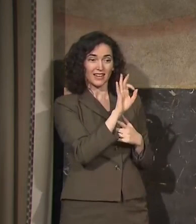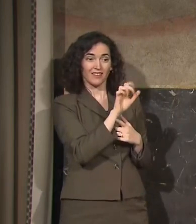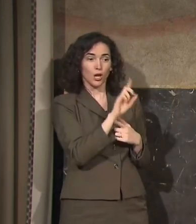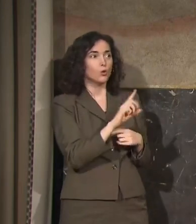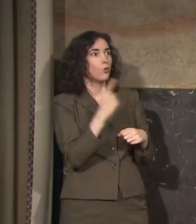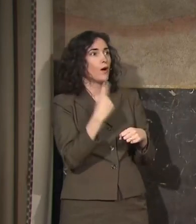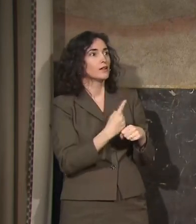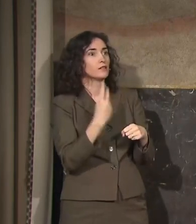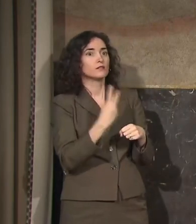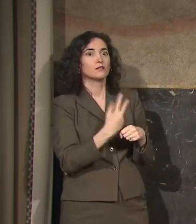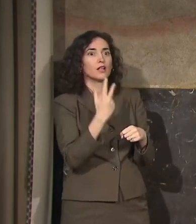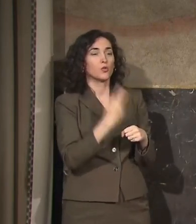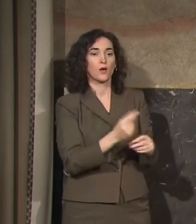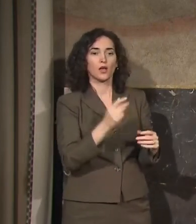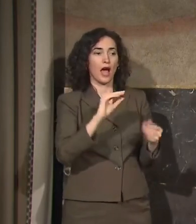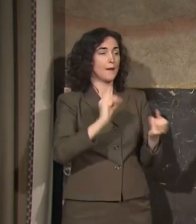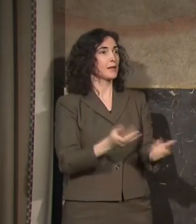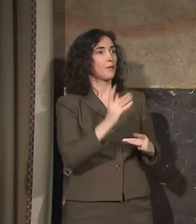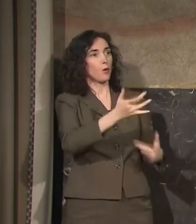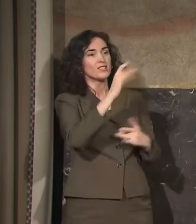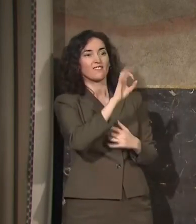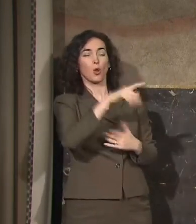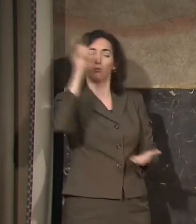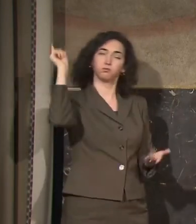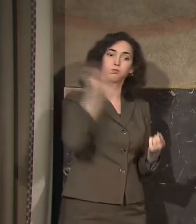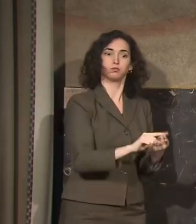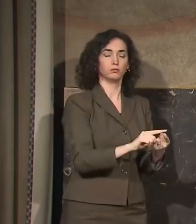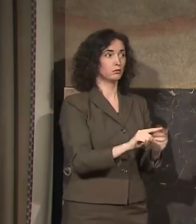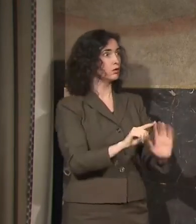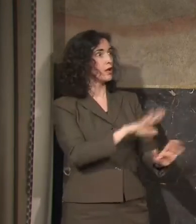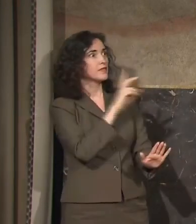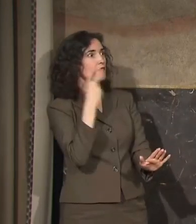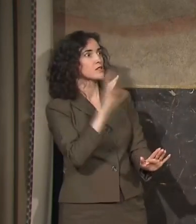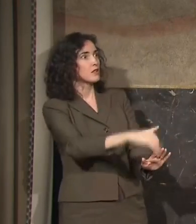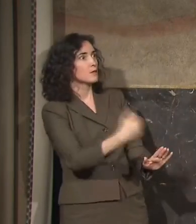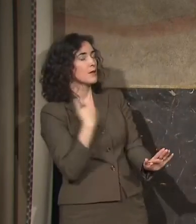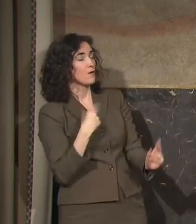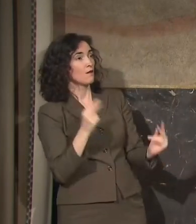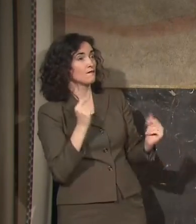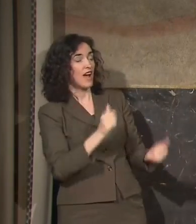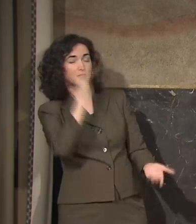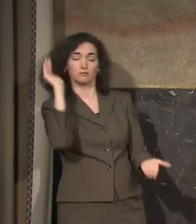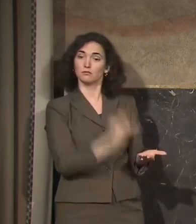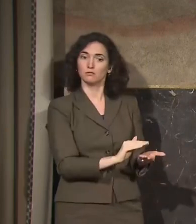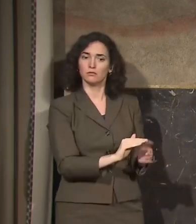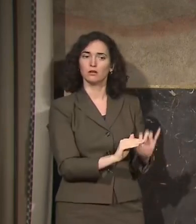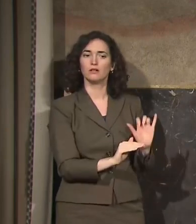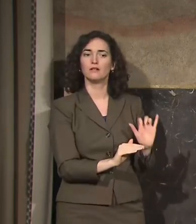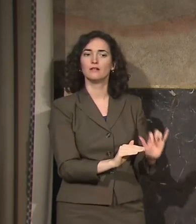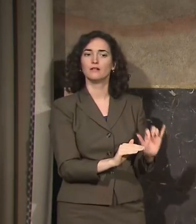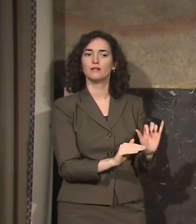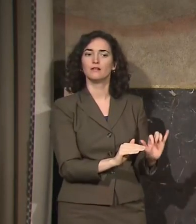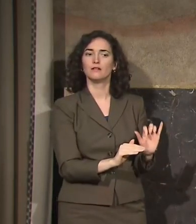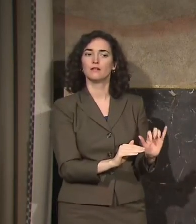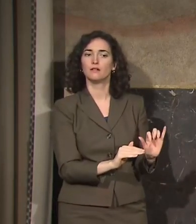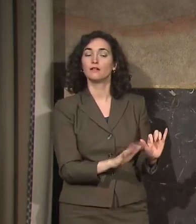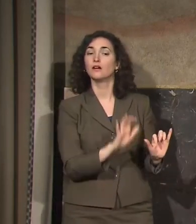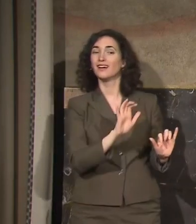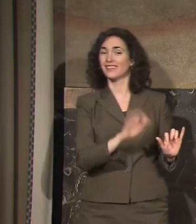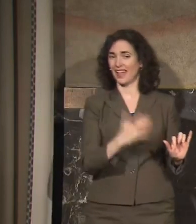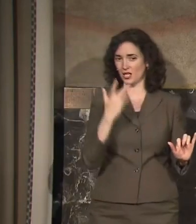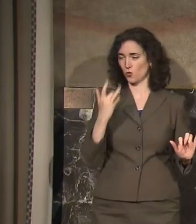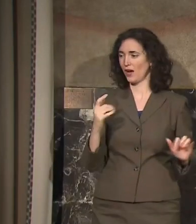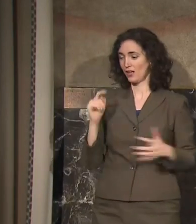a few days started to fall like we've never seen before. And so that's another reason for people to